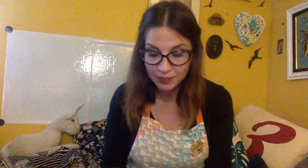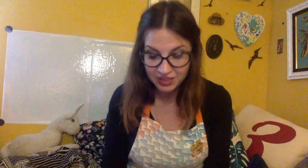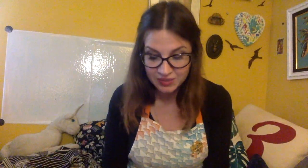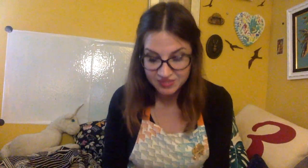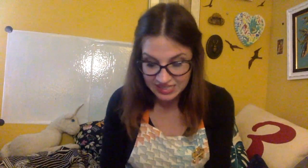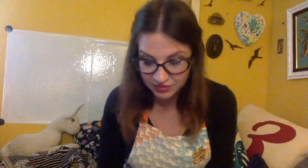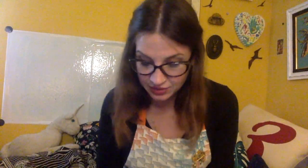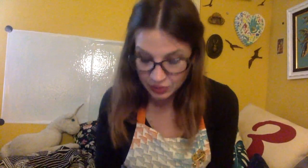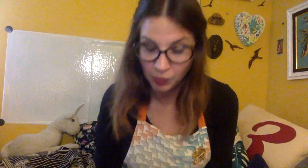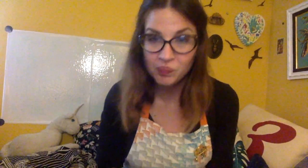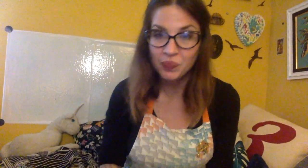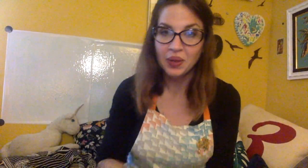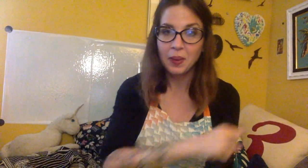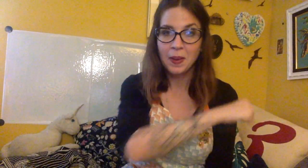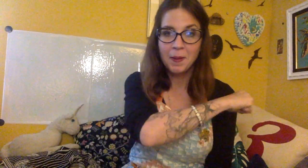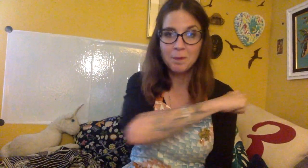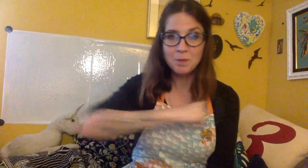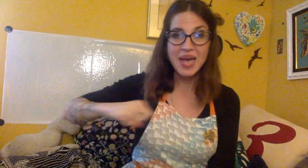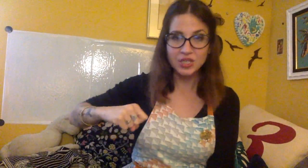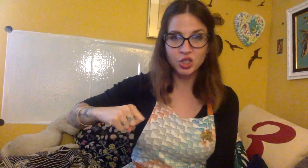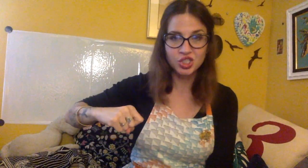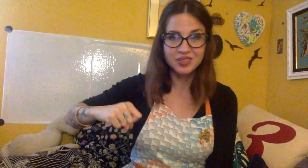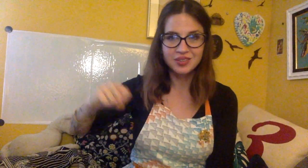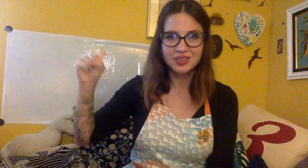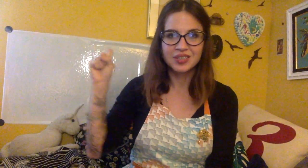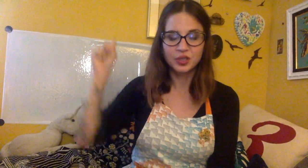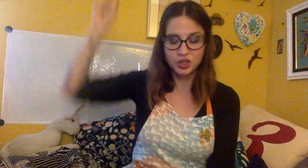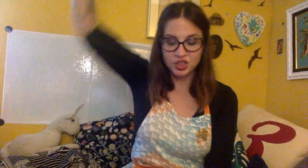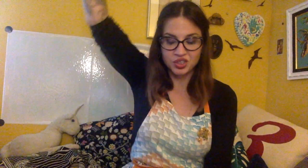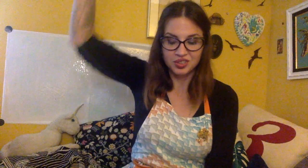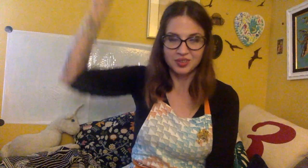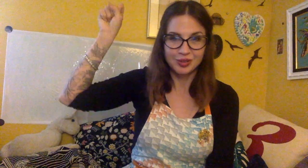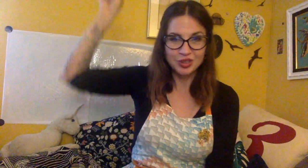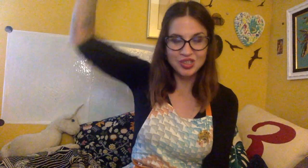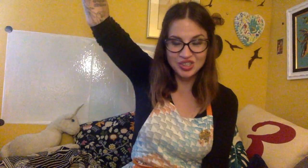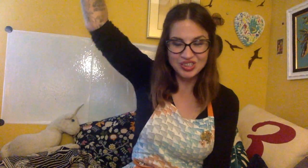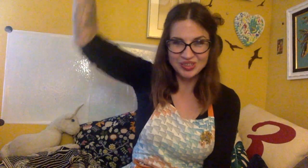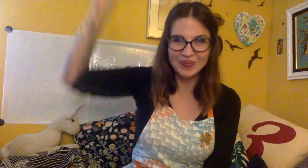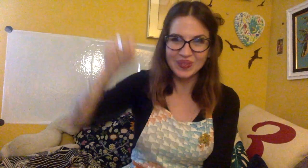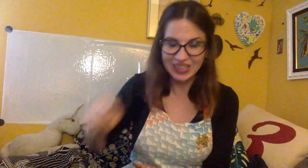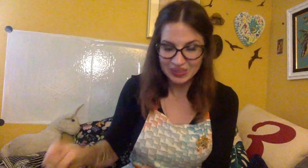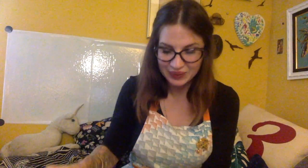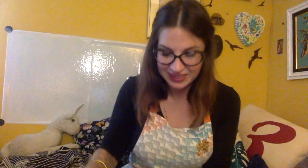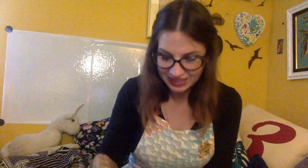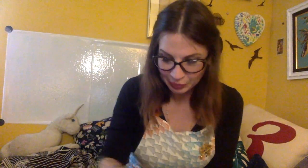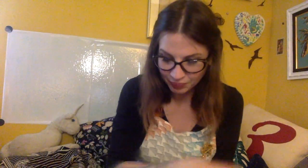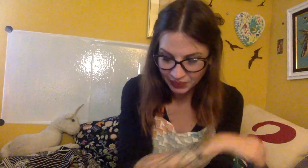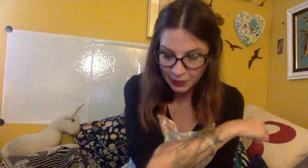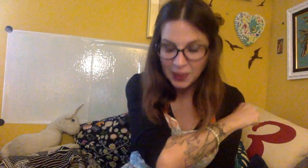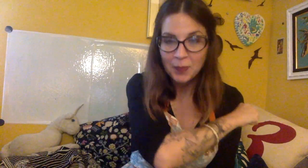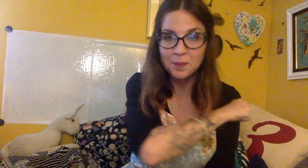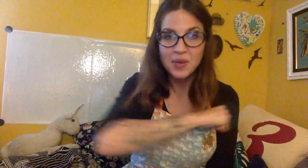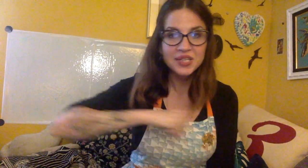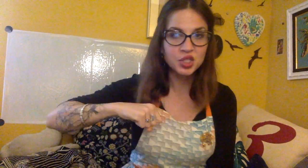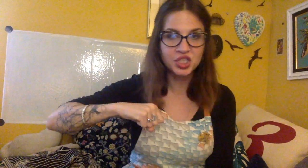make mistakes too. Mesh. Sh. Sh. There we go. Munch.